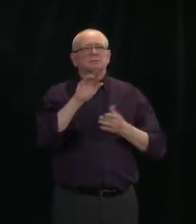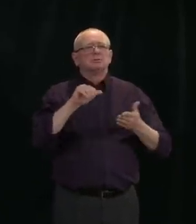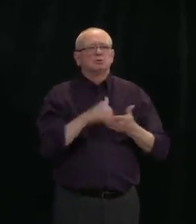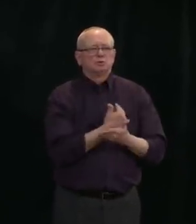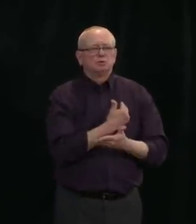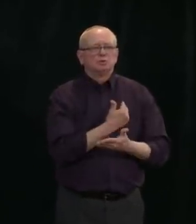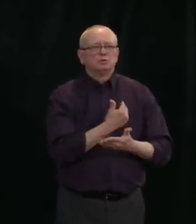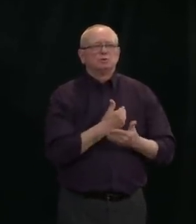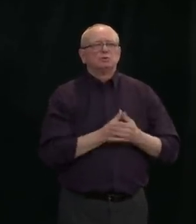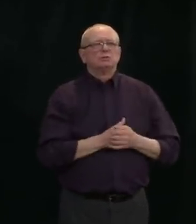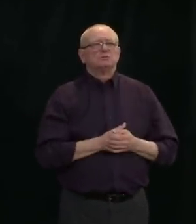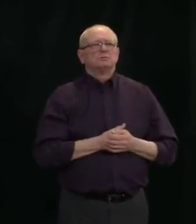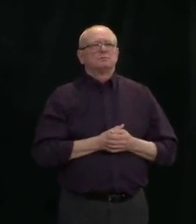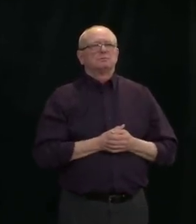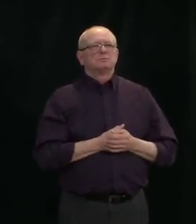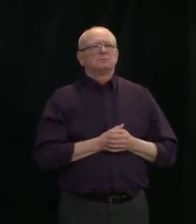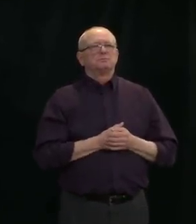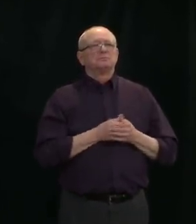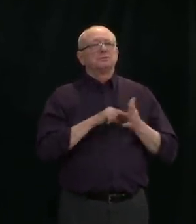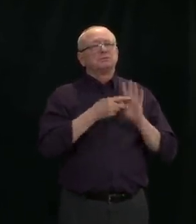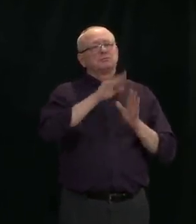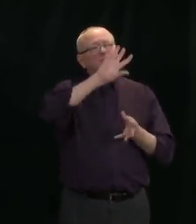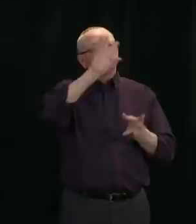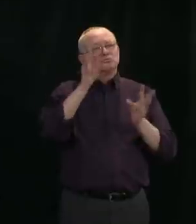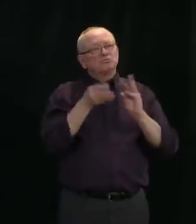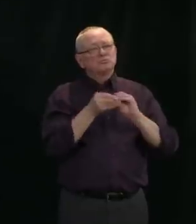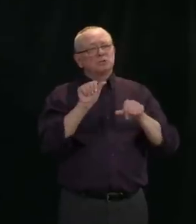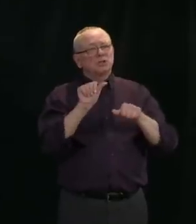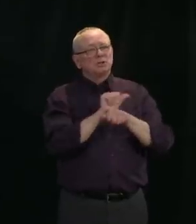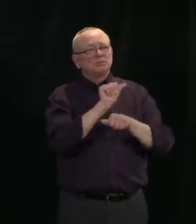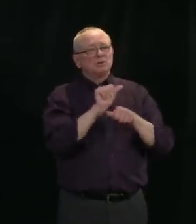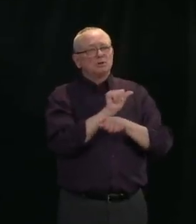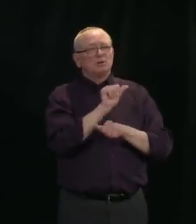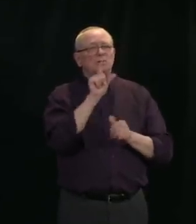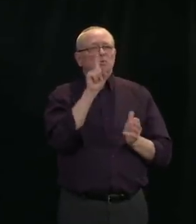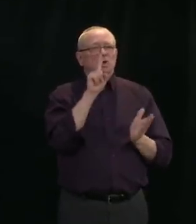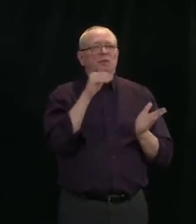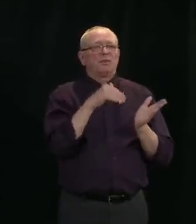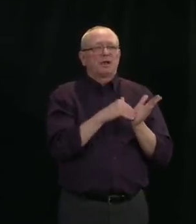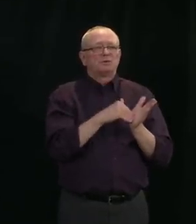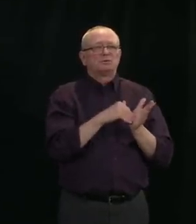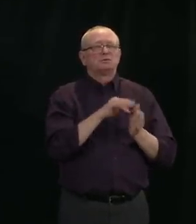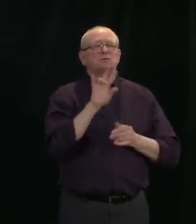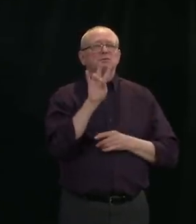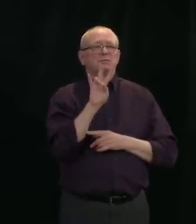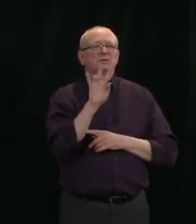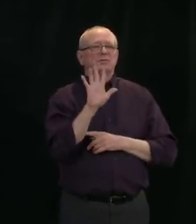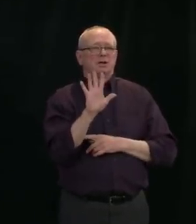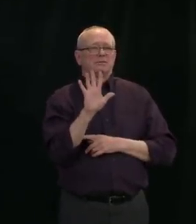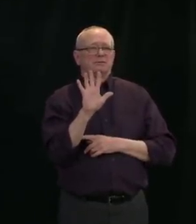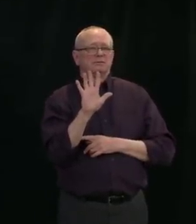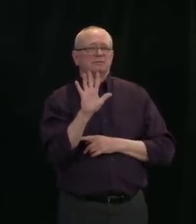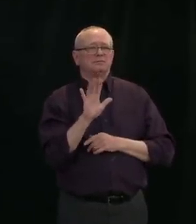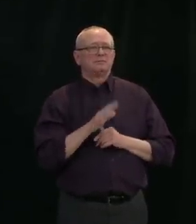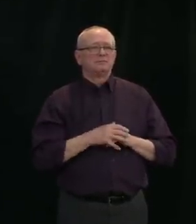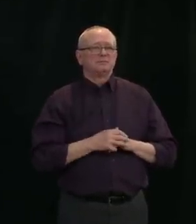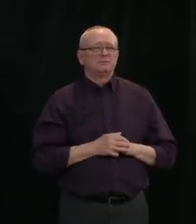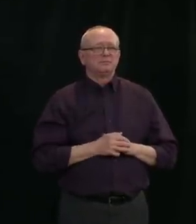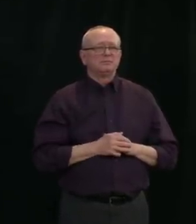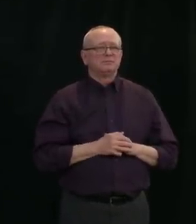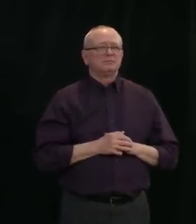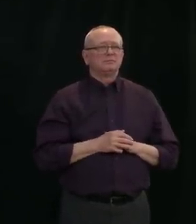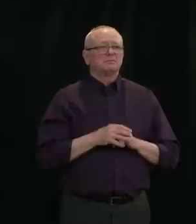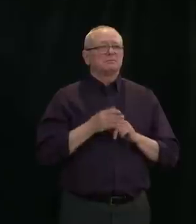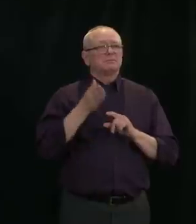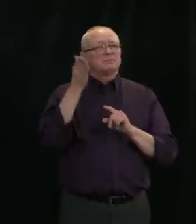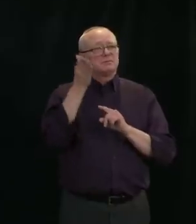Alberta. This brings the total number of cases to 1,075 of these 196 people